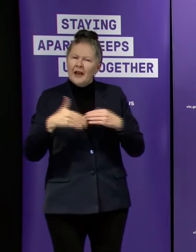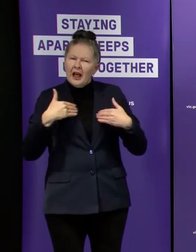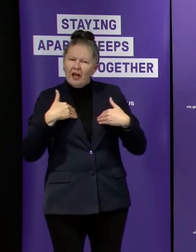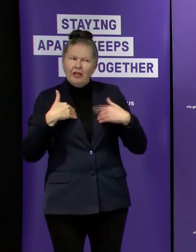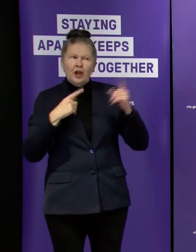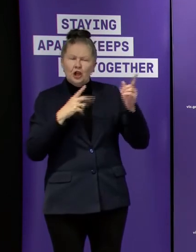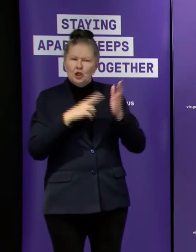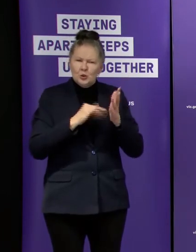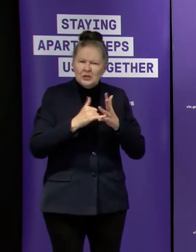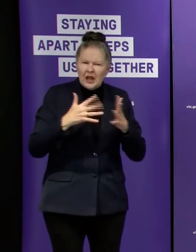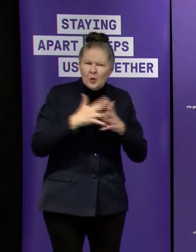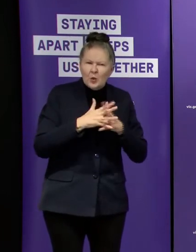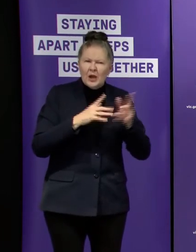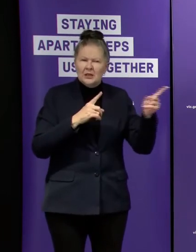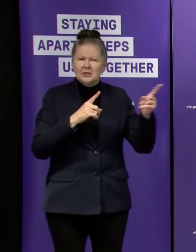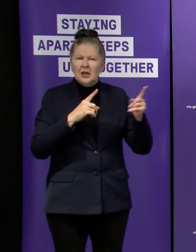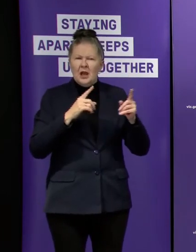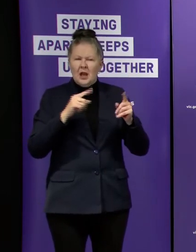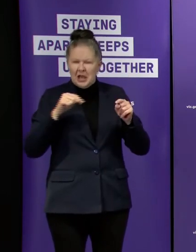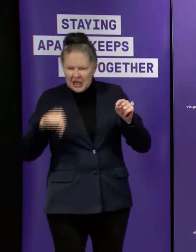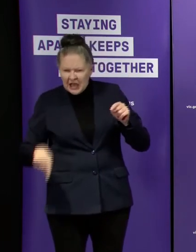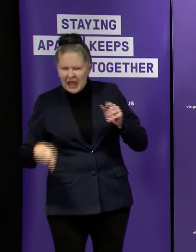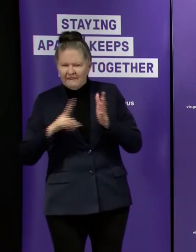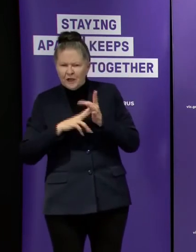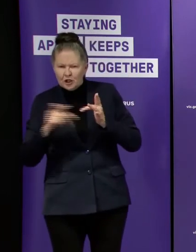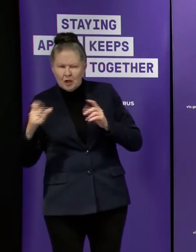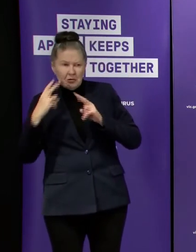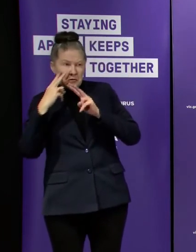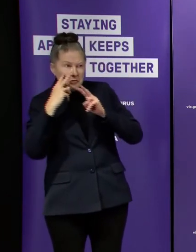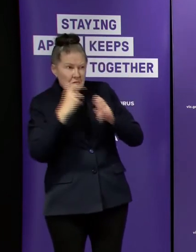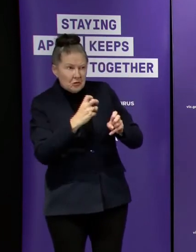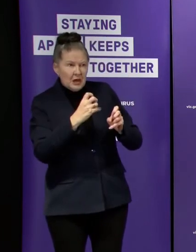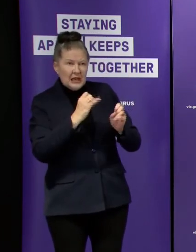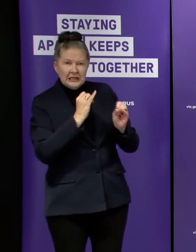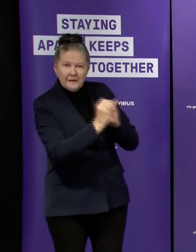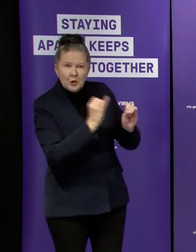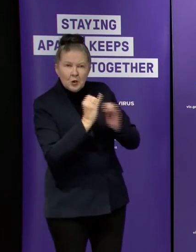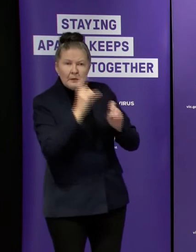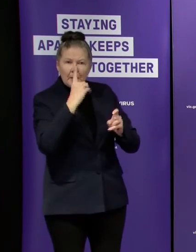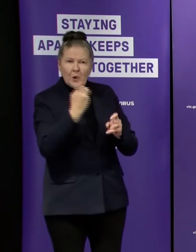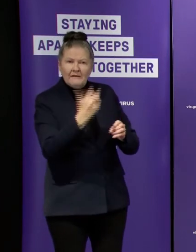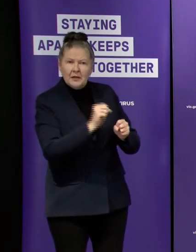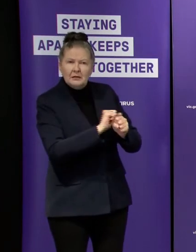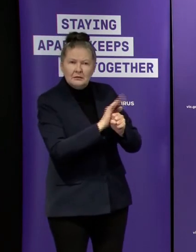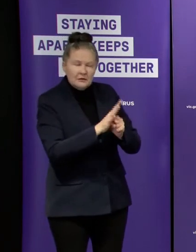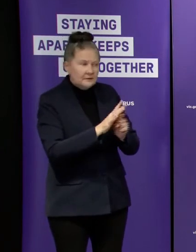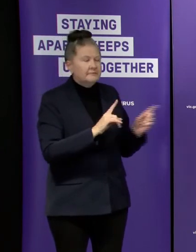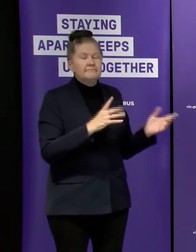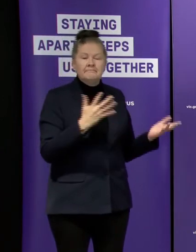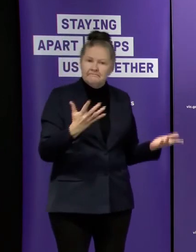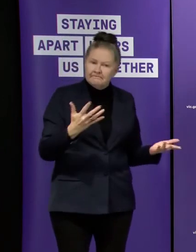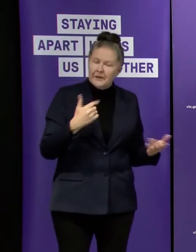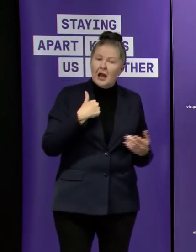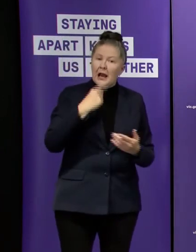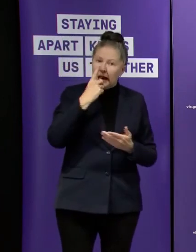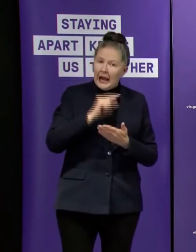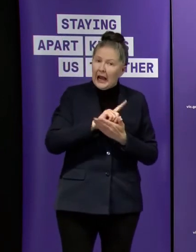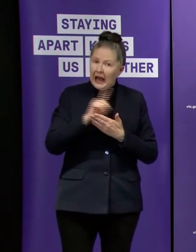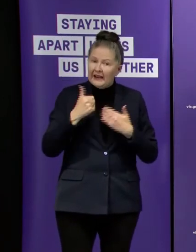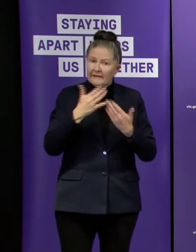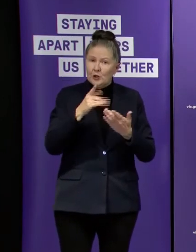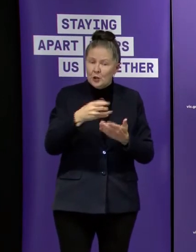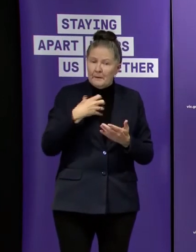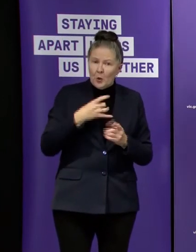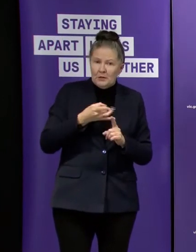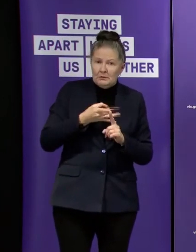you tell us exactly how many contact tracers we have on deck in victoria so i think the whole team uh and again i'm more than happy to come back and provide any further information